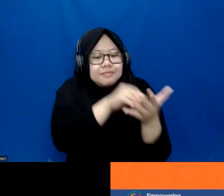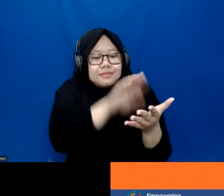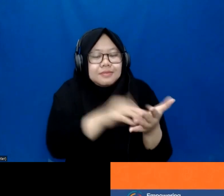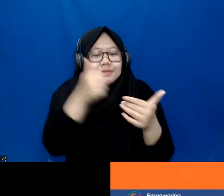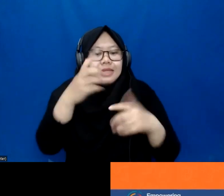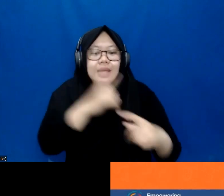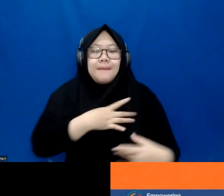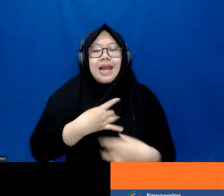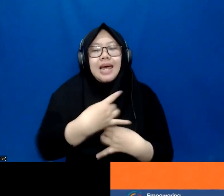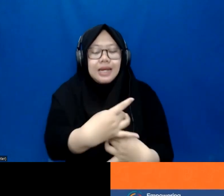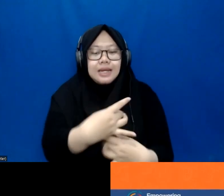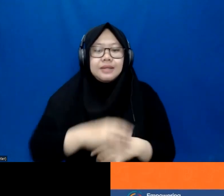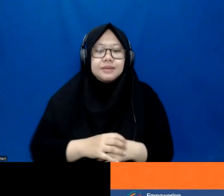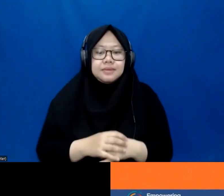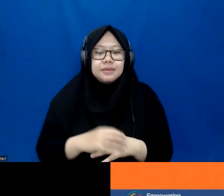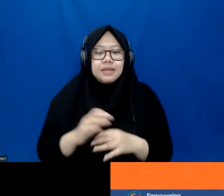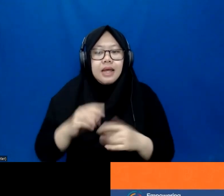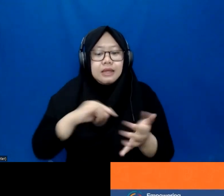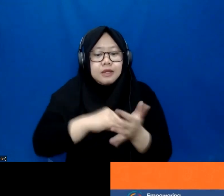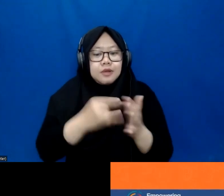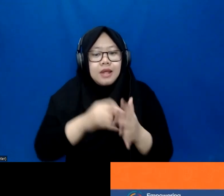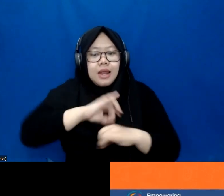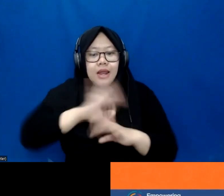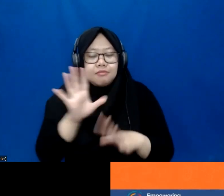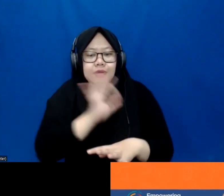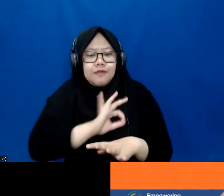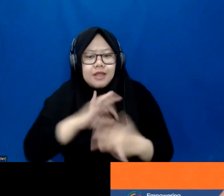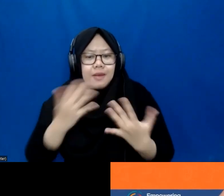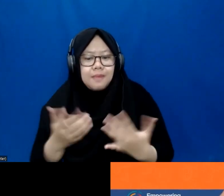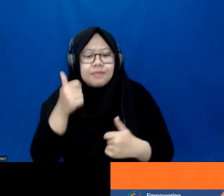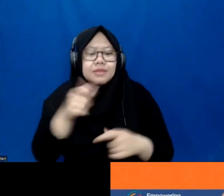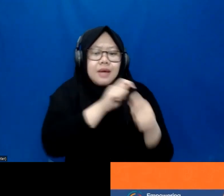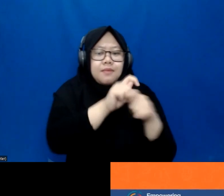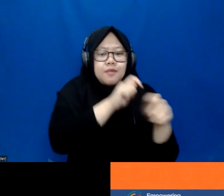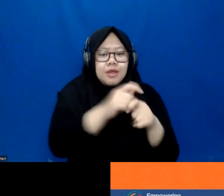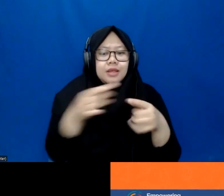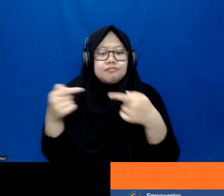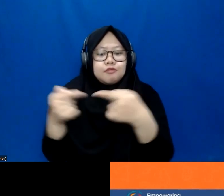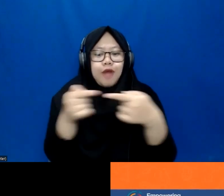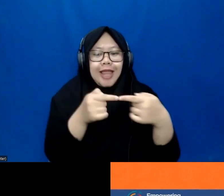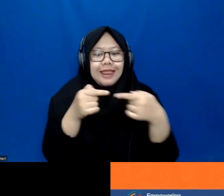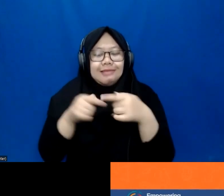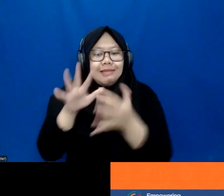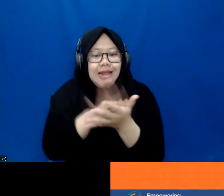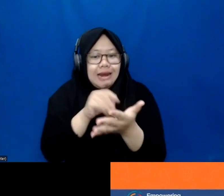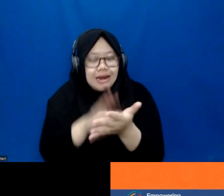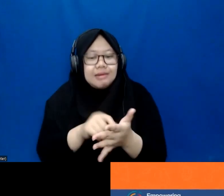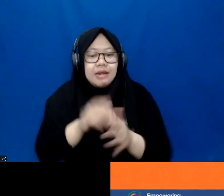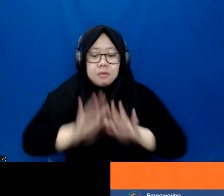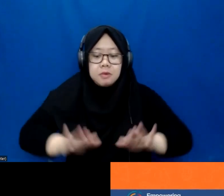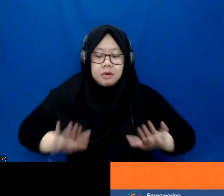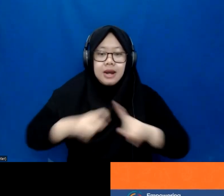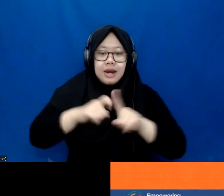The other part of technology is that it can create connected learning and students from